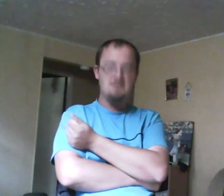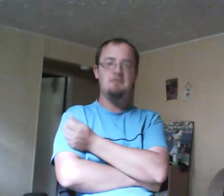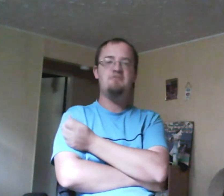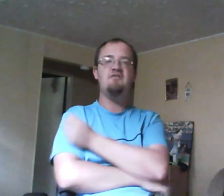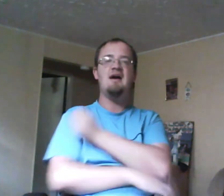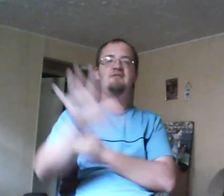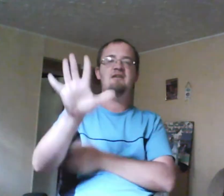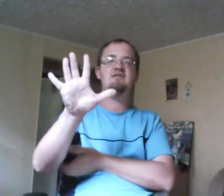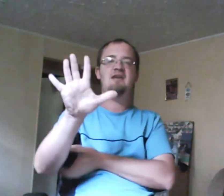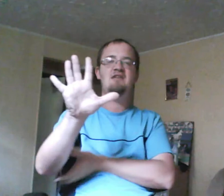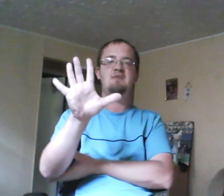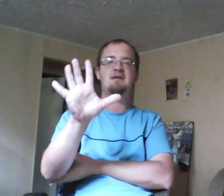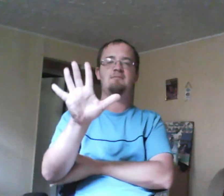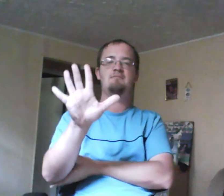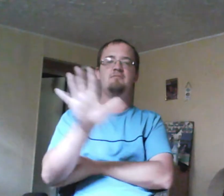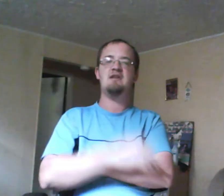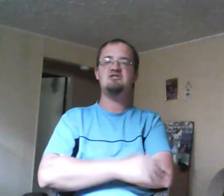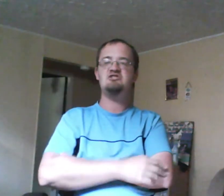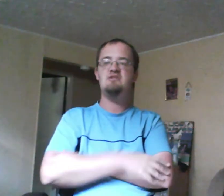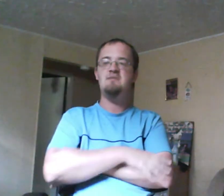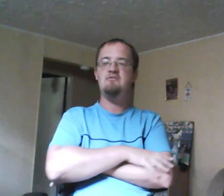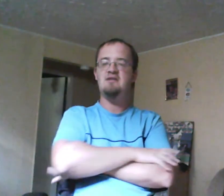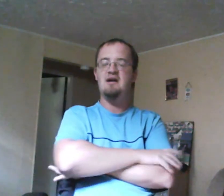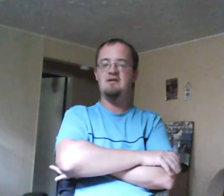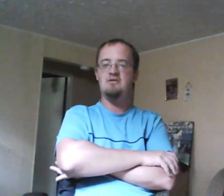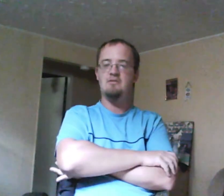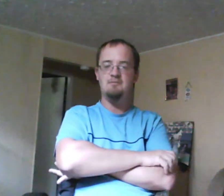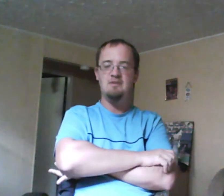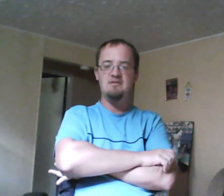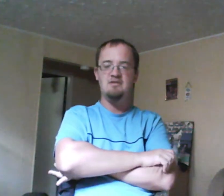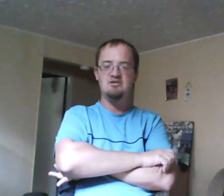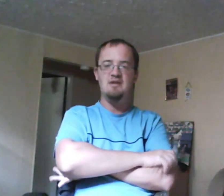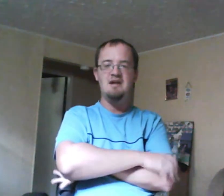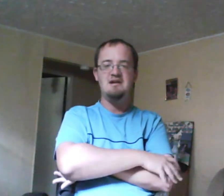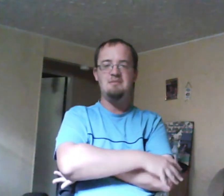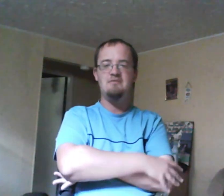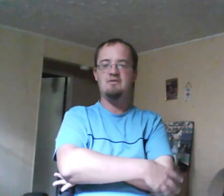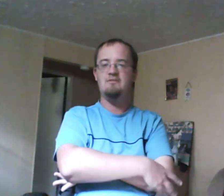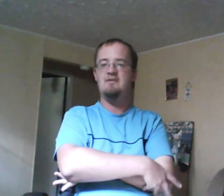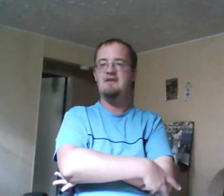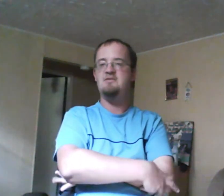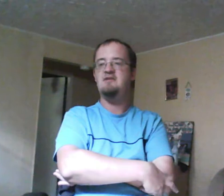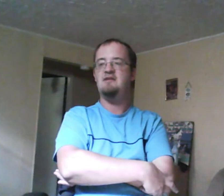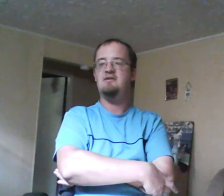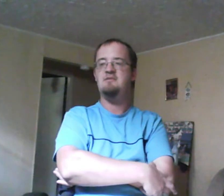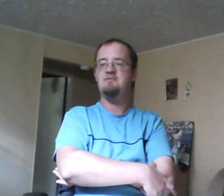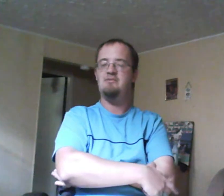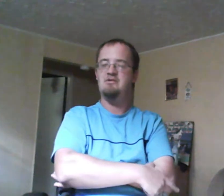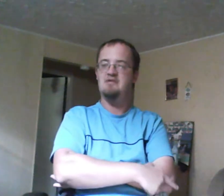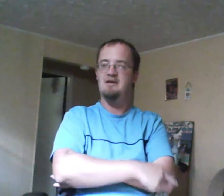Number five is Esme. Now, she should have been wrecked higher. You're right. But the show ended before Esme's thing could have been properly solved.